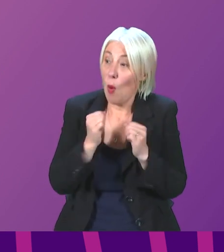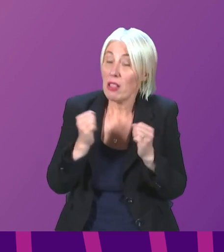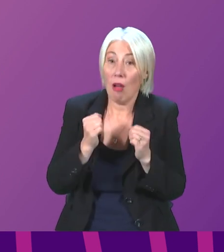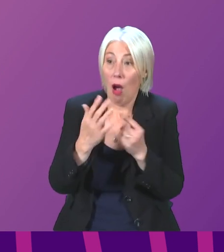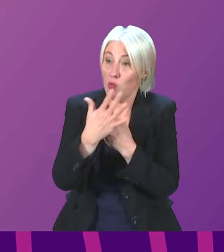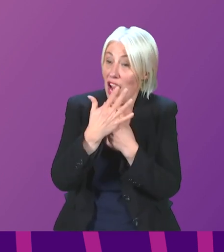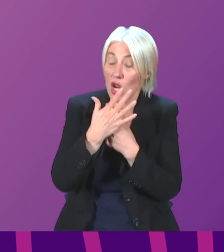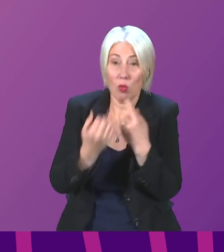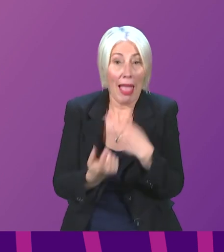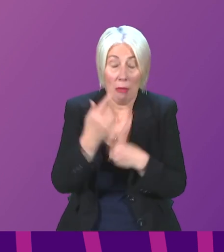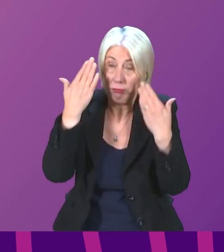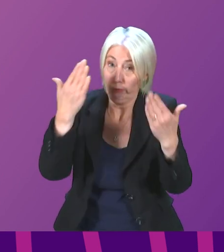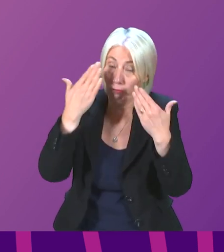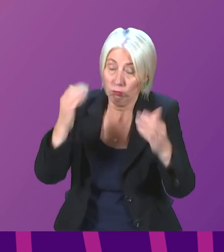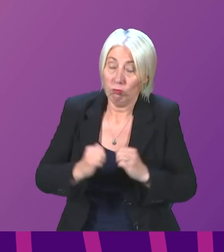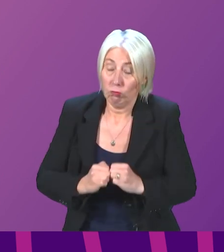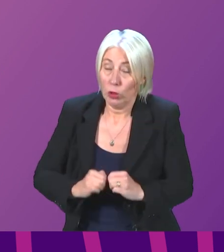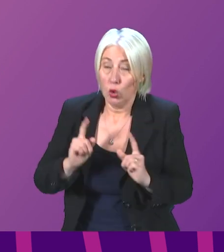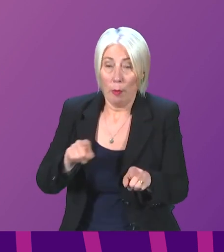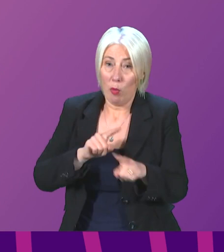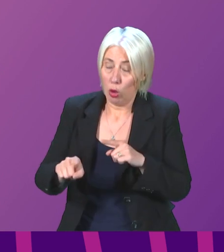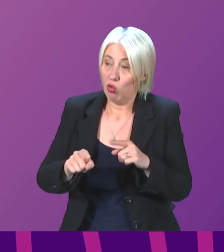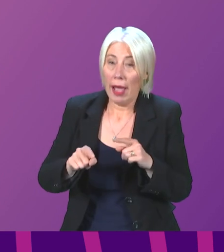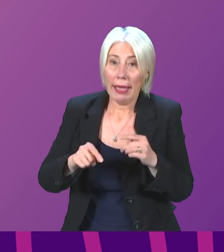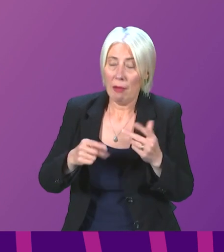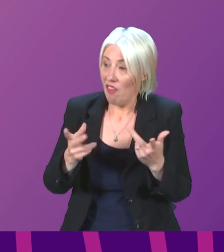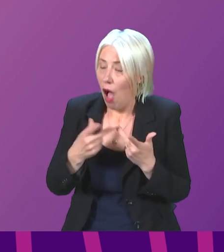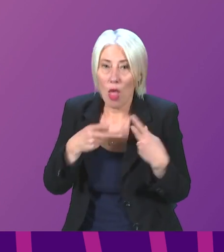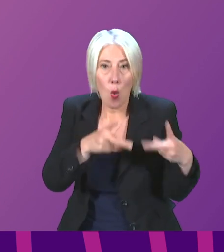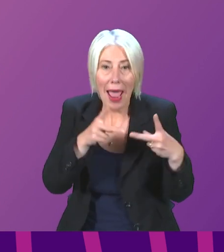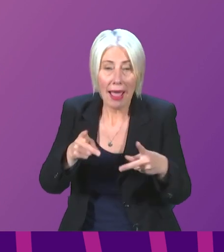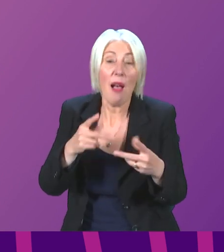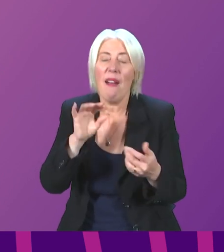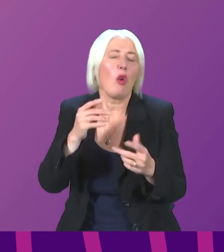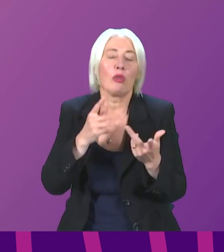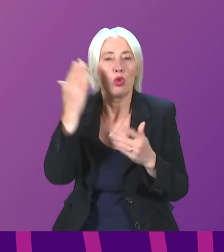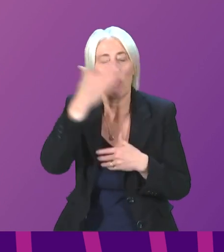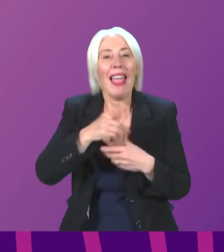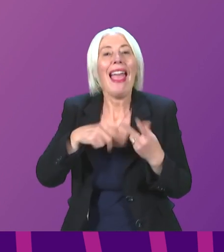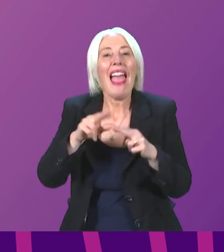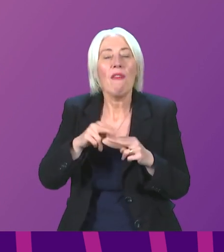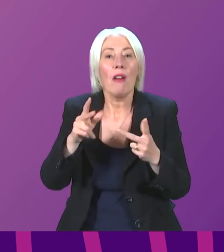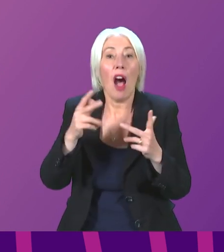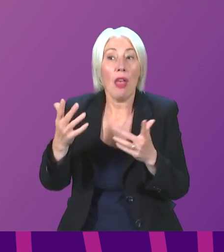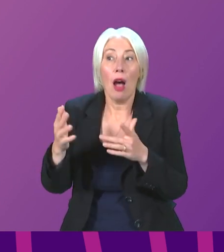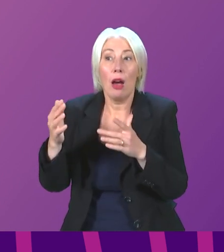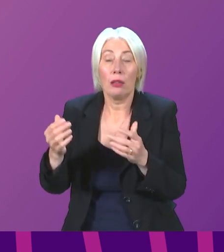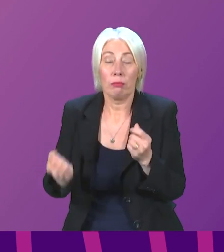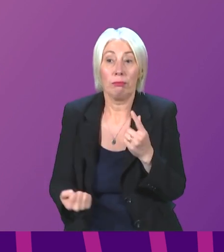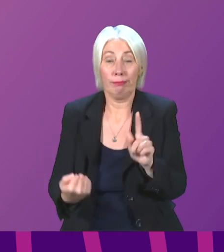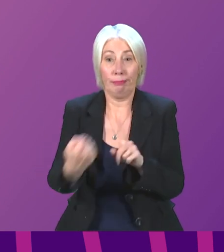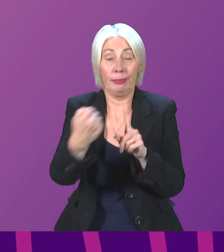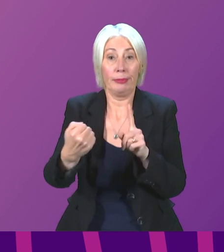And therefore, you know, if there is another wave of COVID, for example, that will undoubtedly have an impact